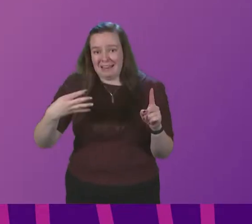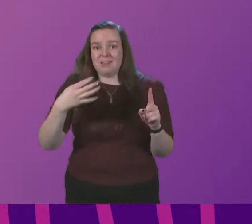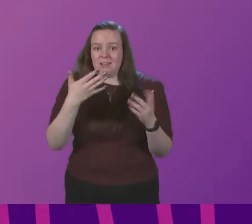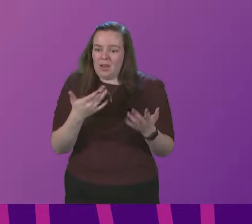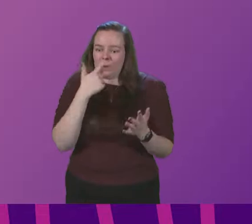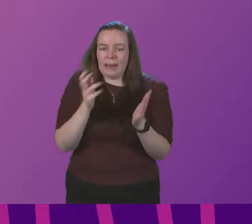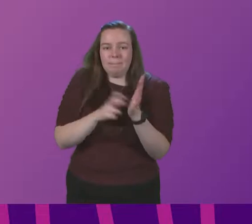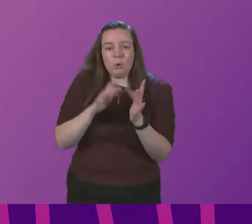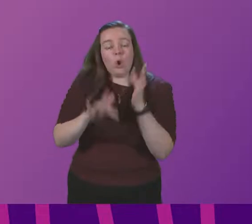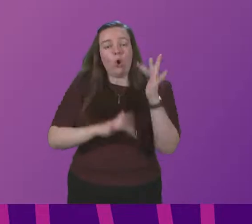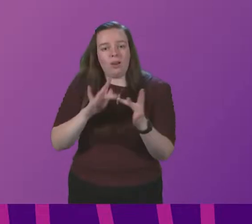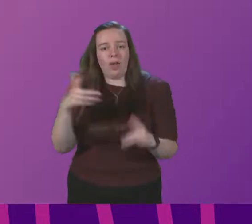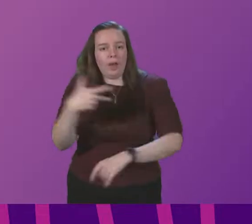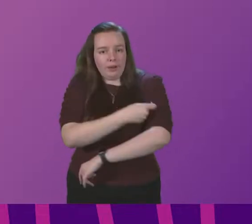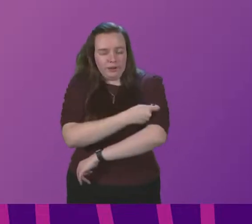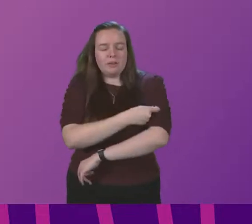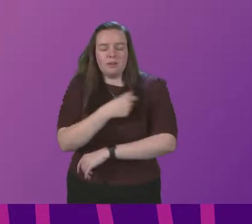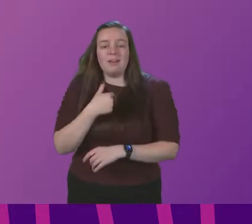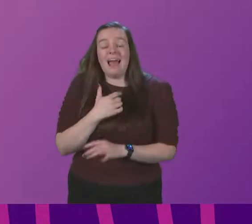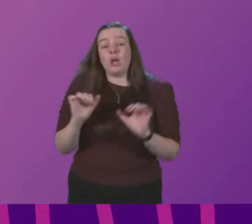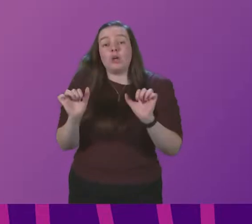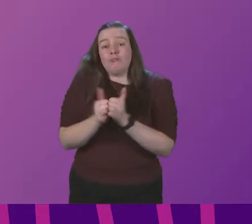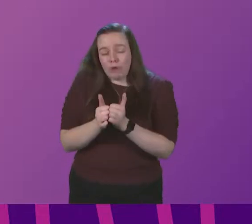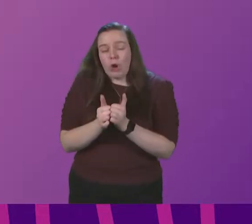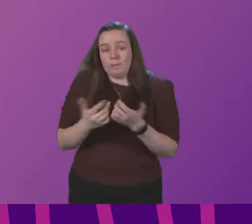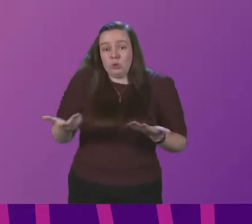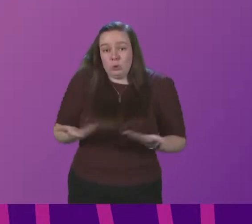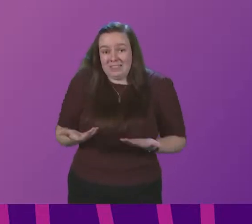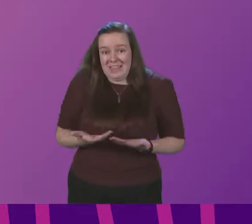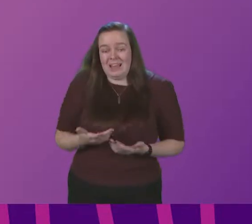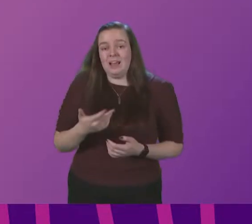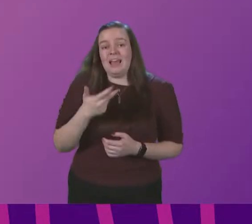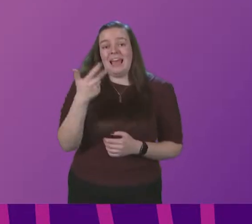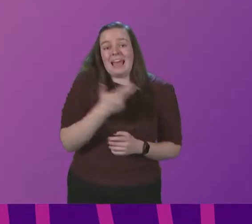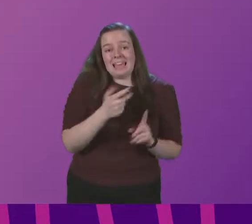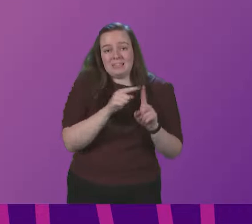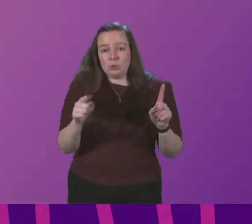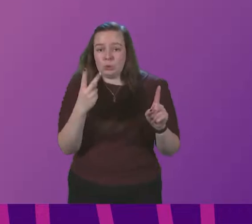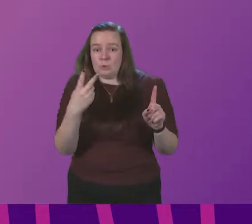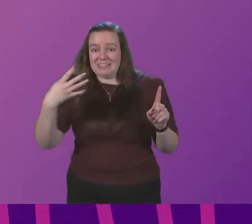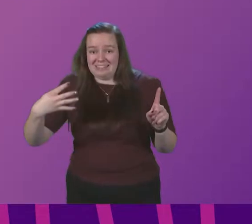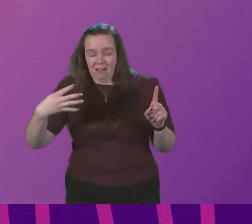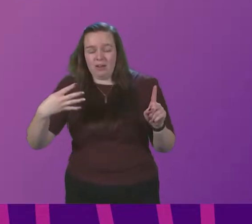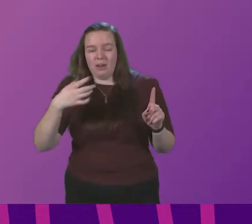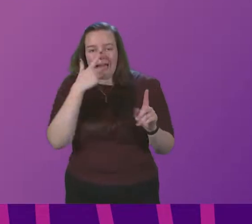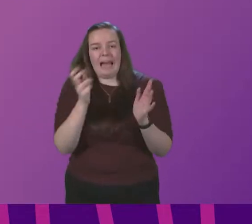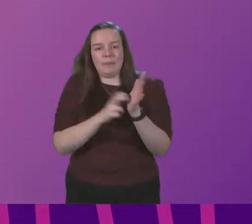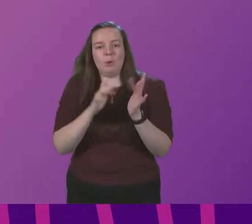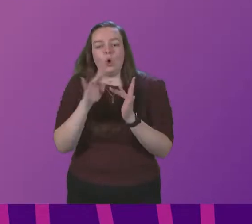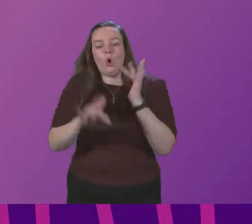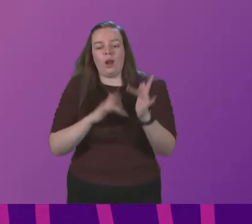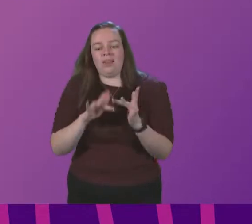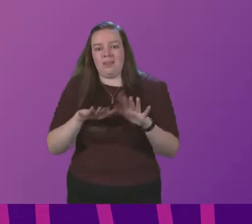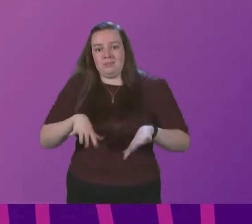book their booster jags online. And I can confirm today that 18 to 29-year-olds will be able to book online